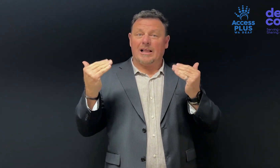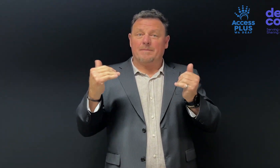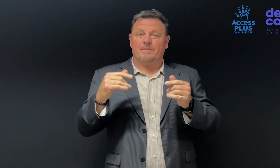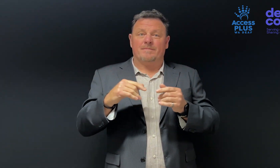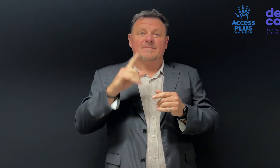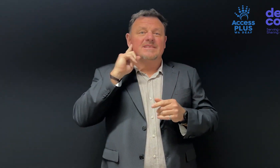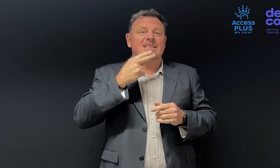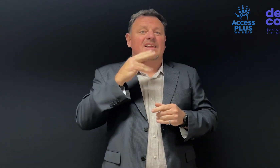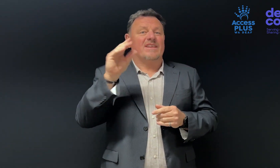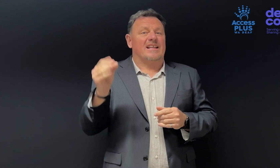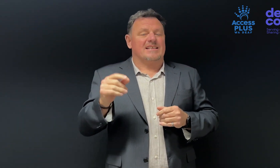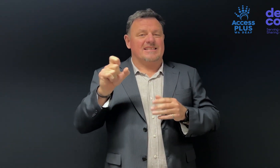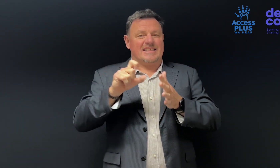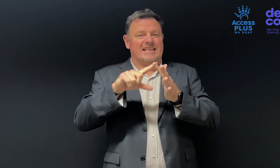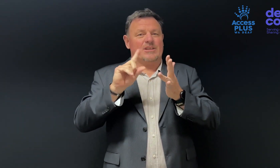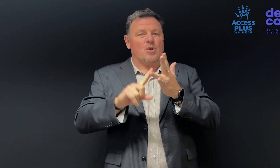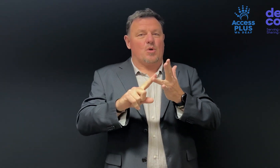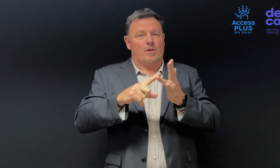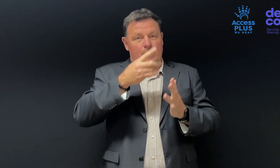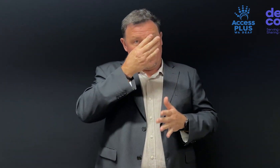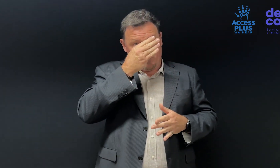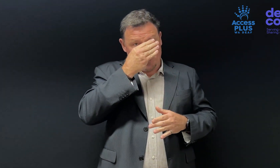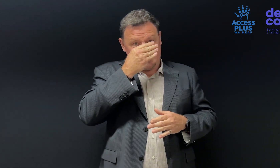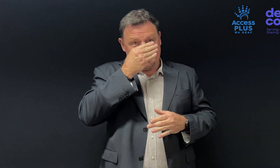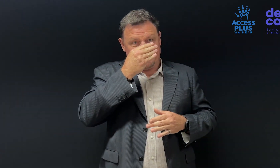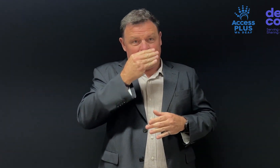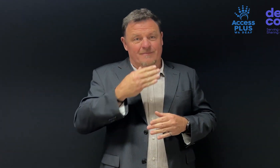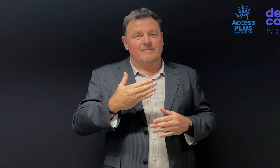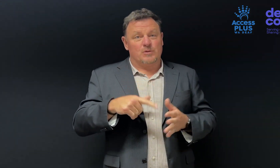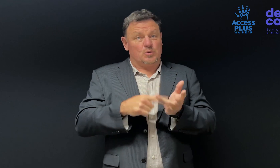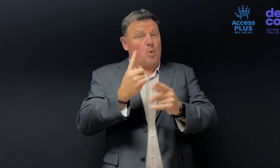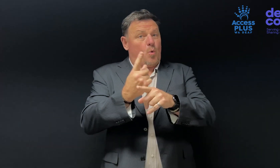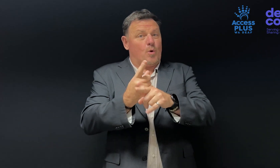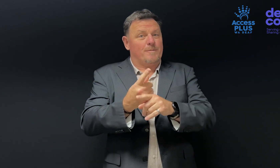Deaf Connect CEO, Brett Casey to talk.